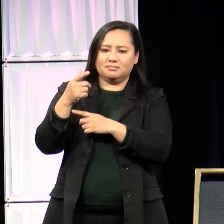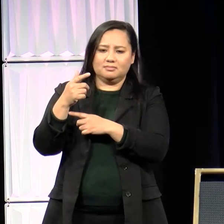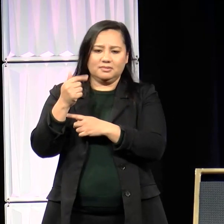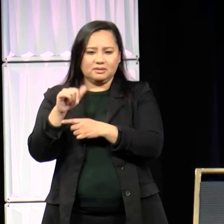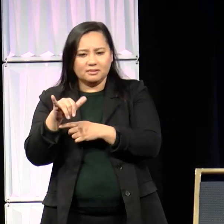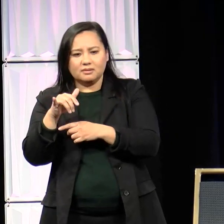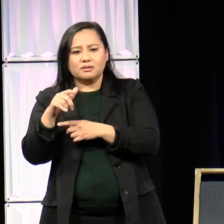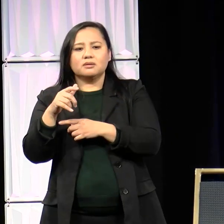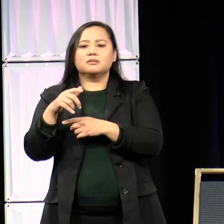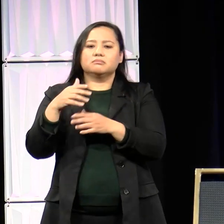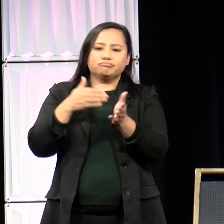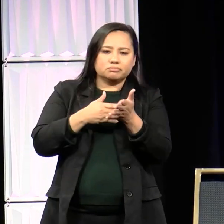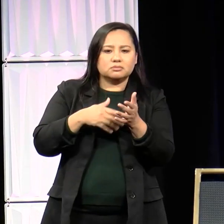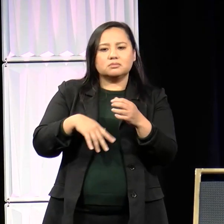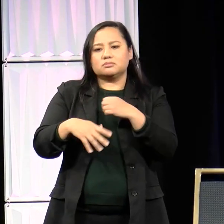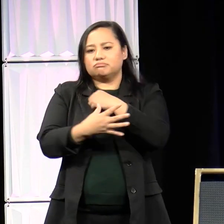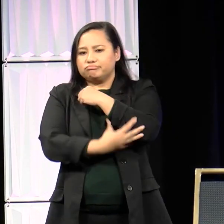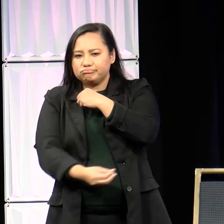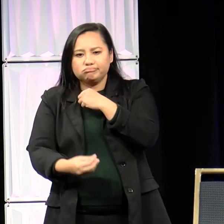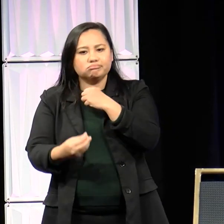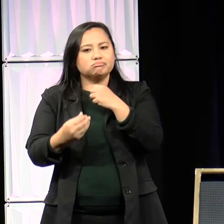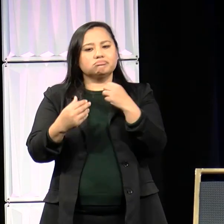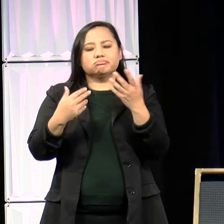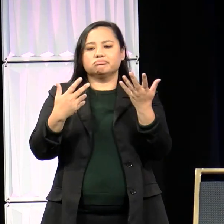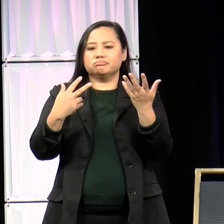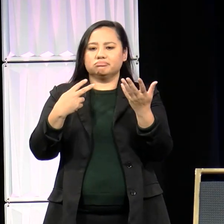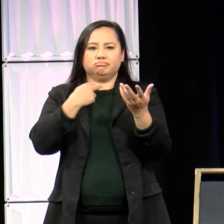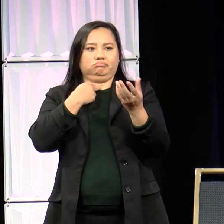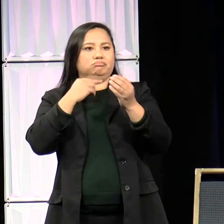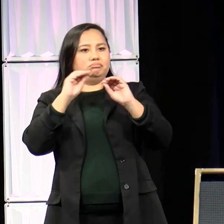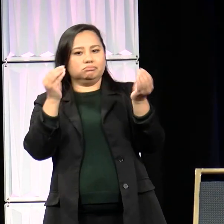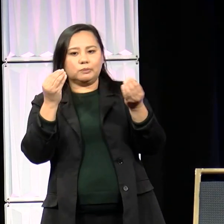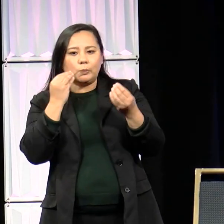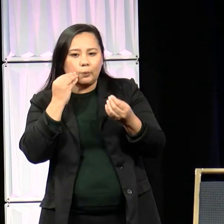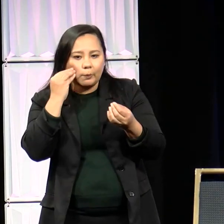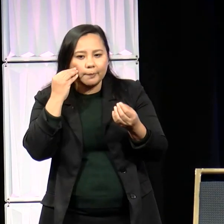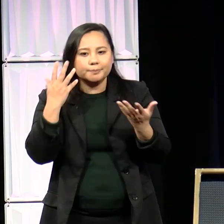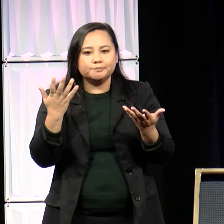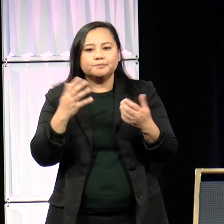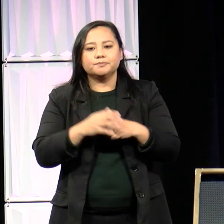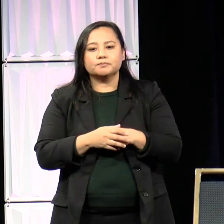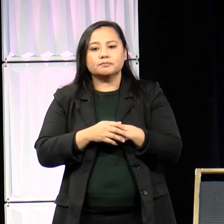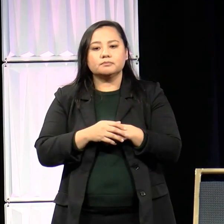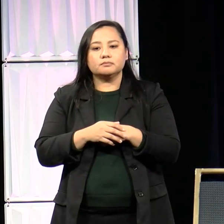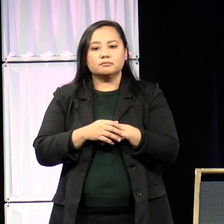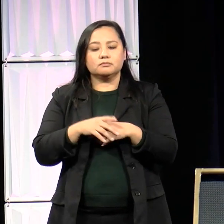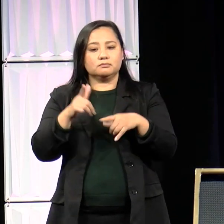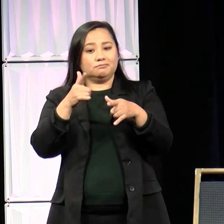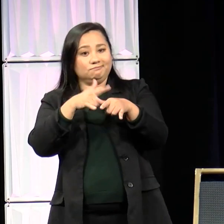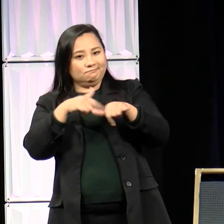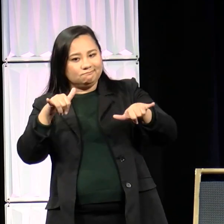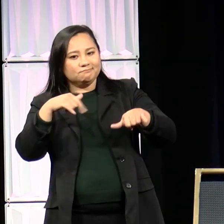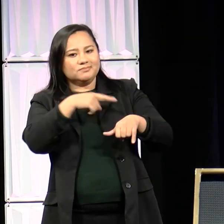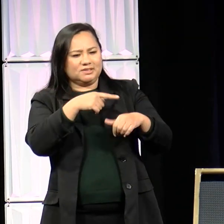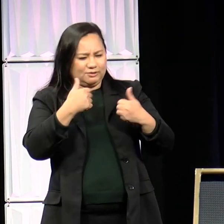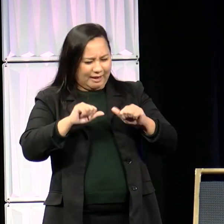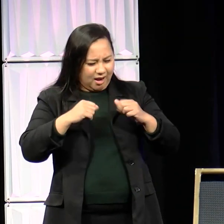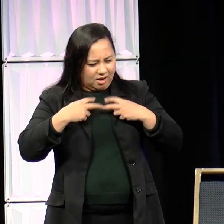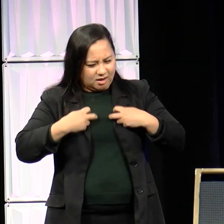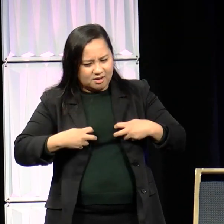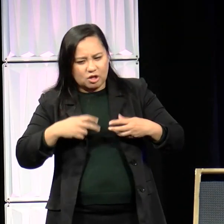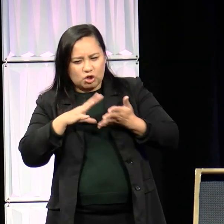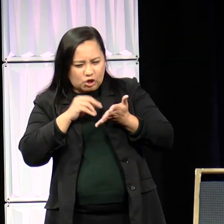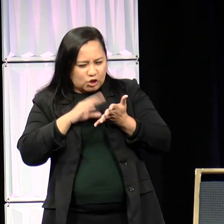Children experience homelessness. Yet children are also discovering their bodies, learning about their sexuality, their genders,